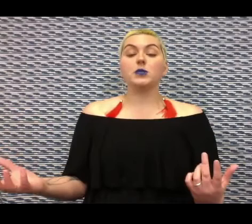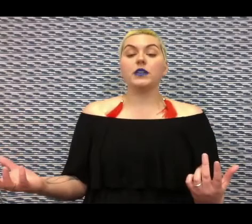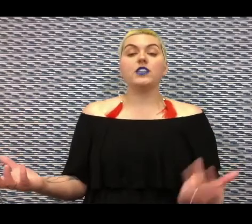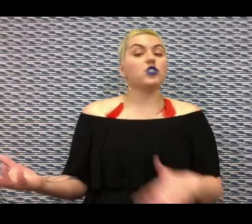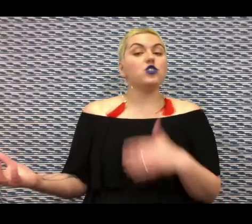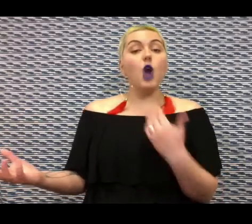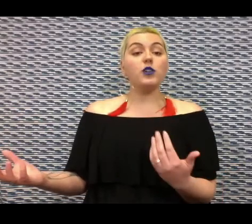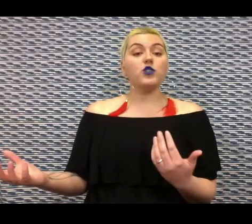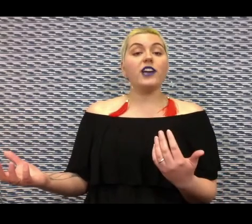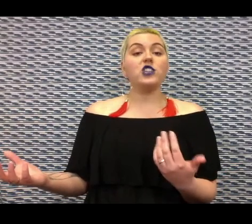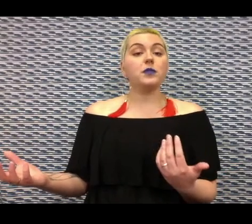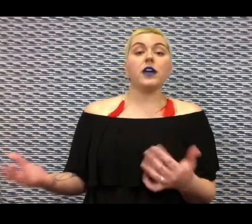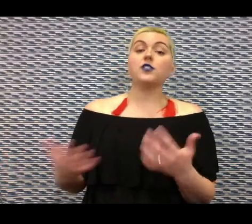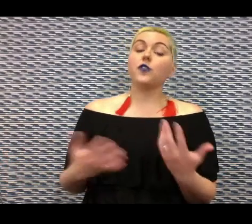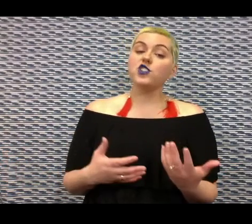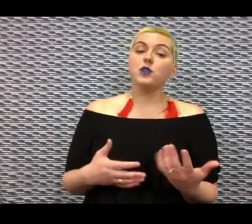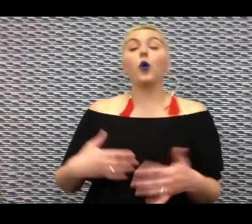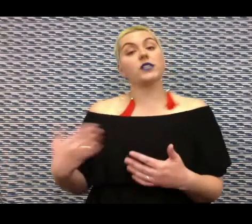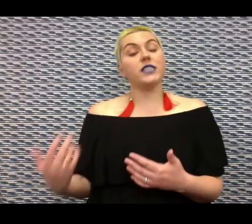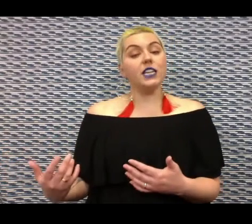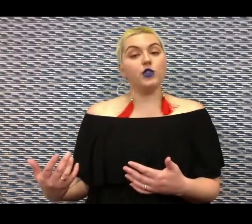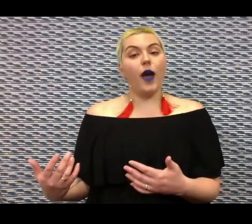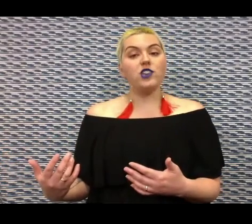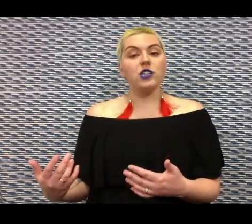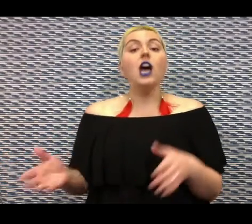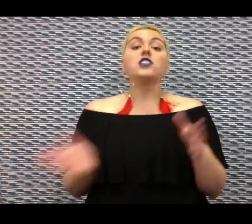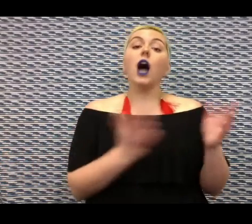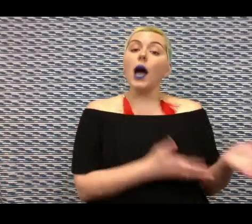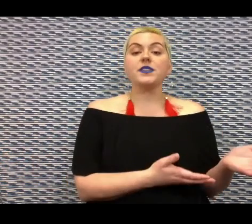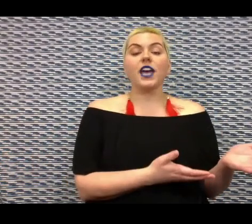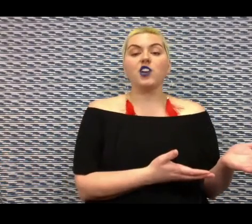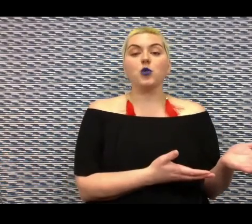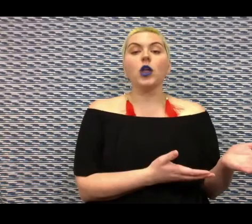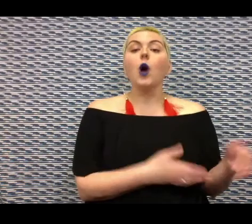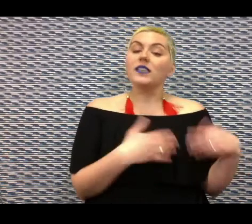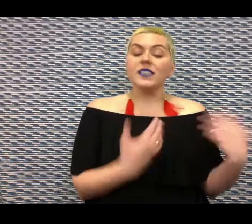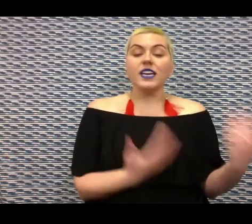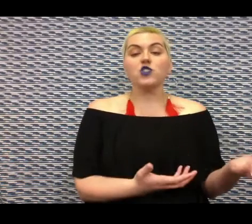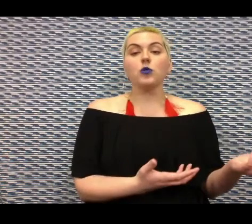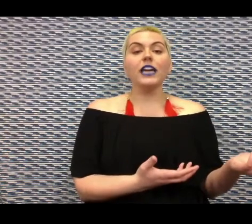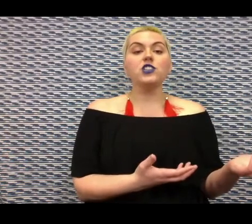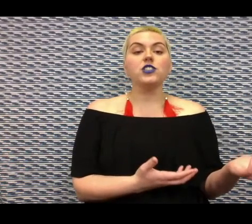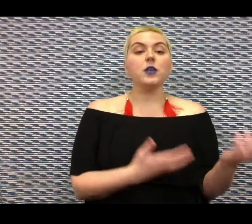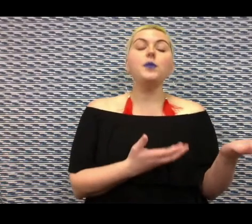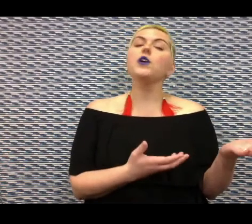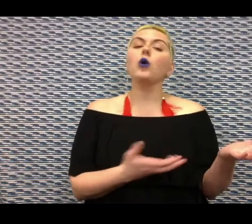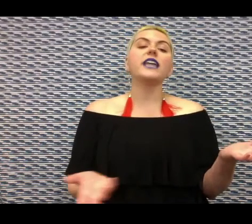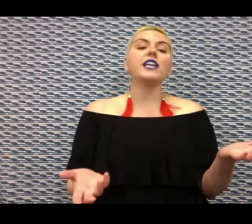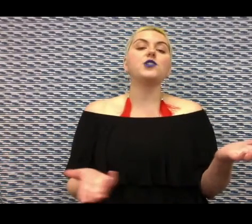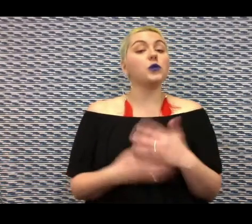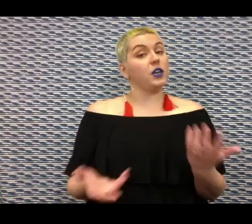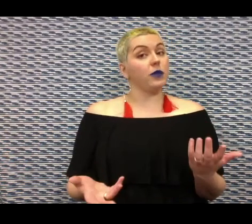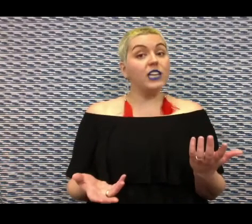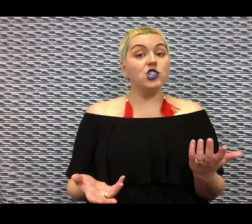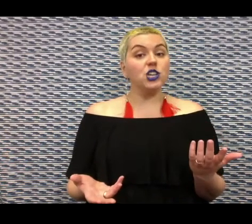someone experiences no attraction besides friendship or aesthetic attraction to hypersexual where sexual relations are the be-all and